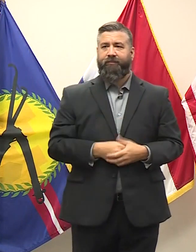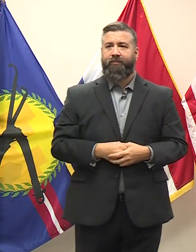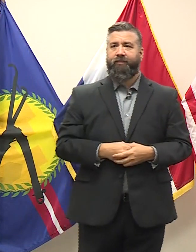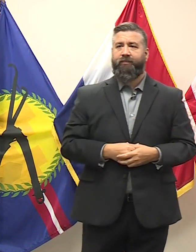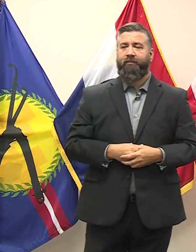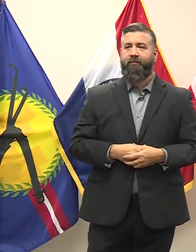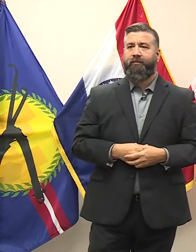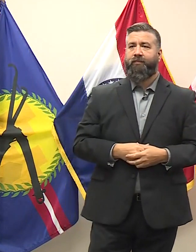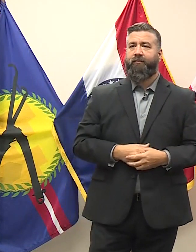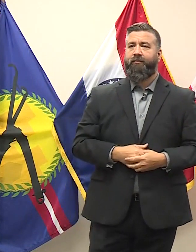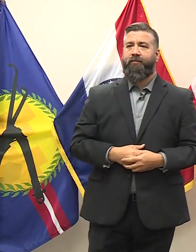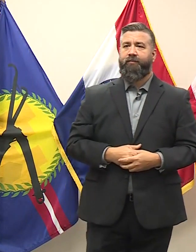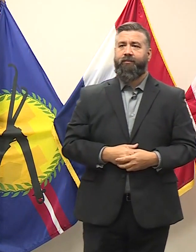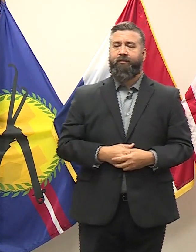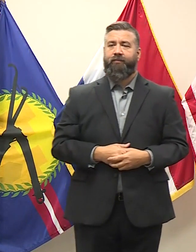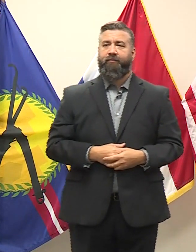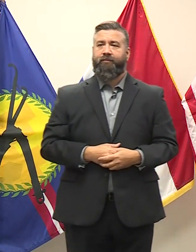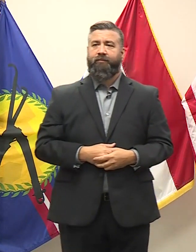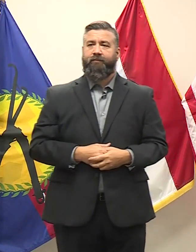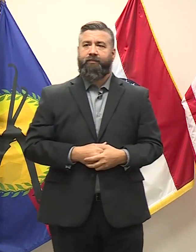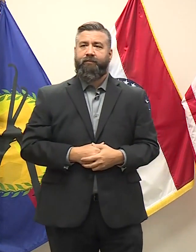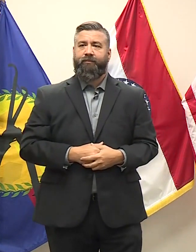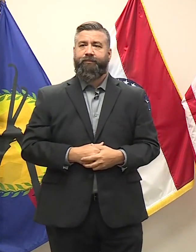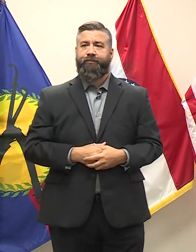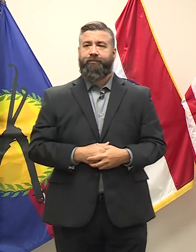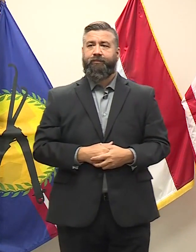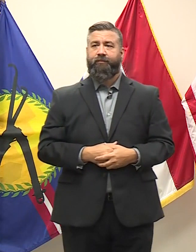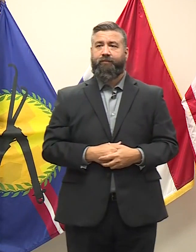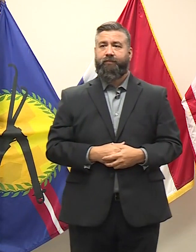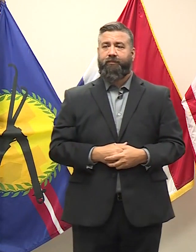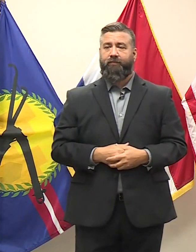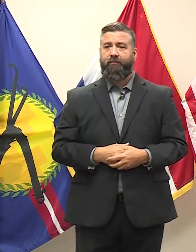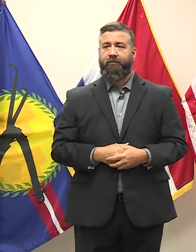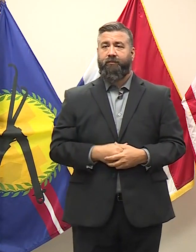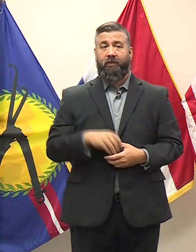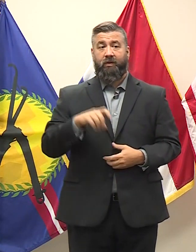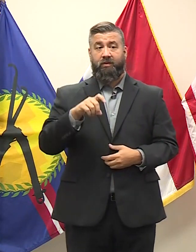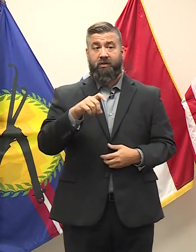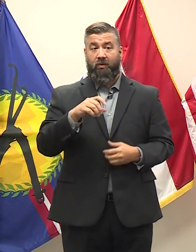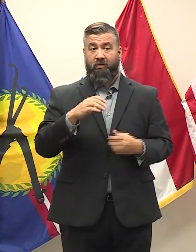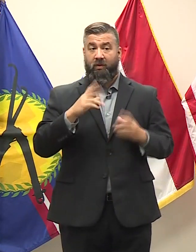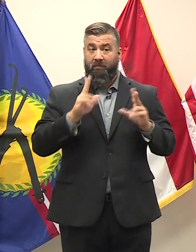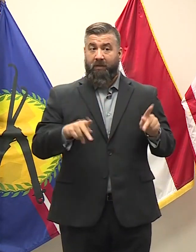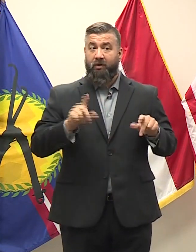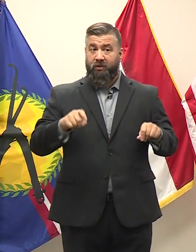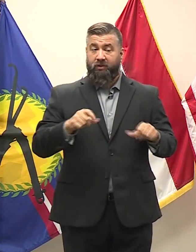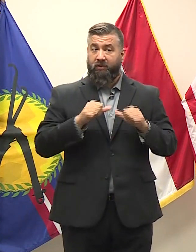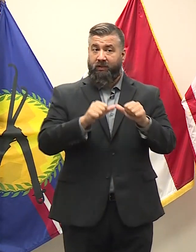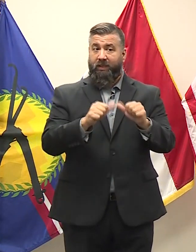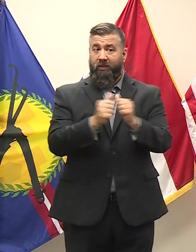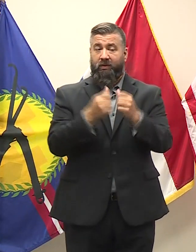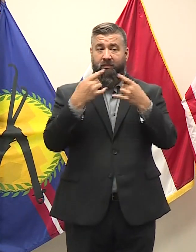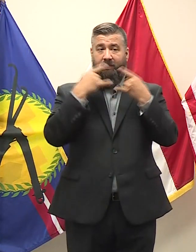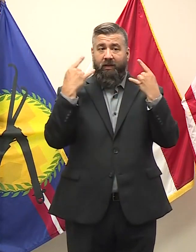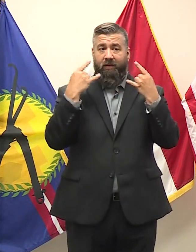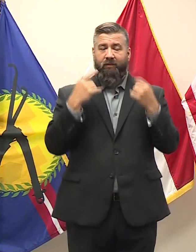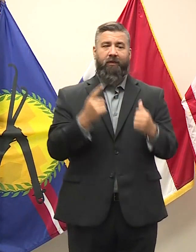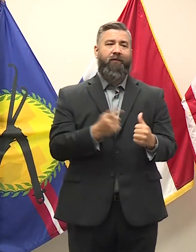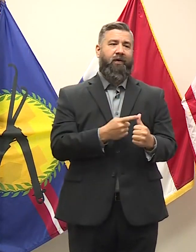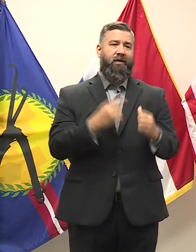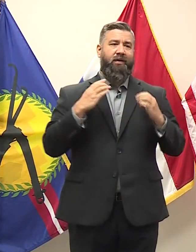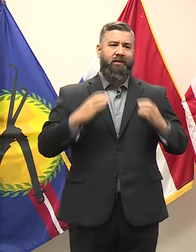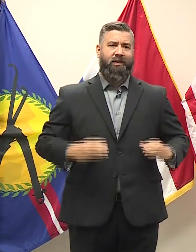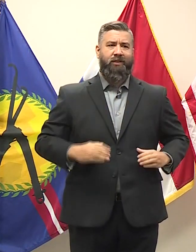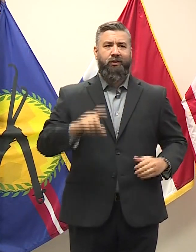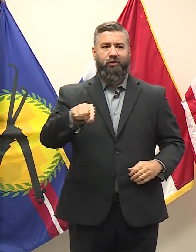So then, should the citizens continue to act like there is a mask mandate in effect, or what would be your message? Well, first of all, the citizens